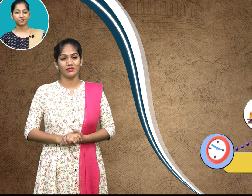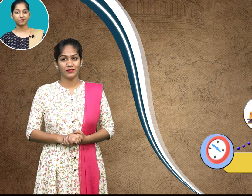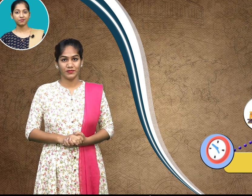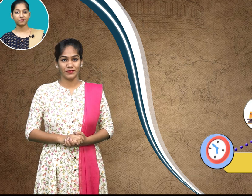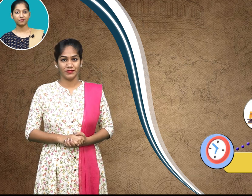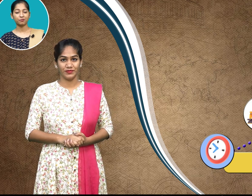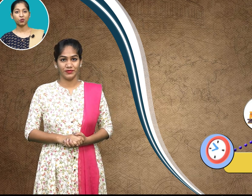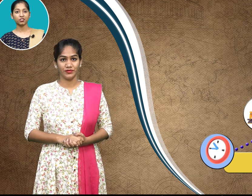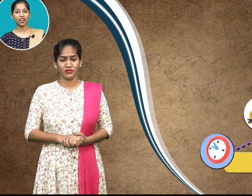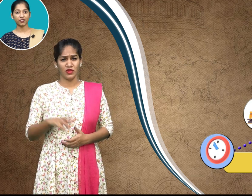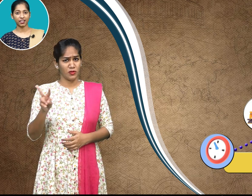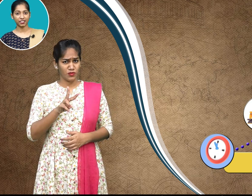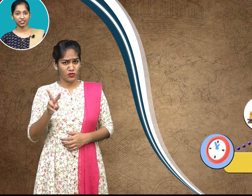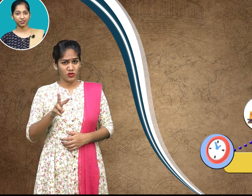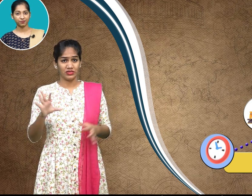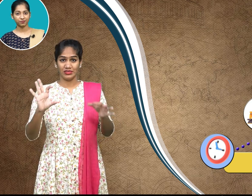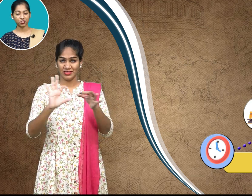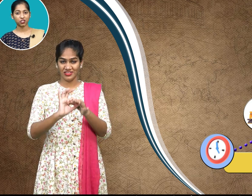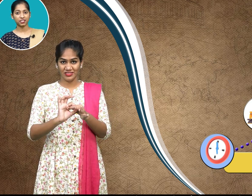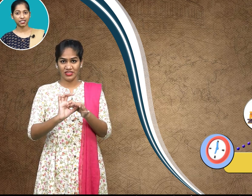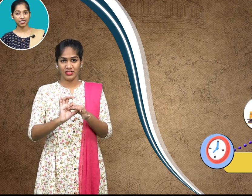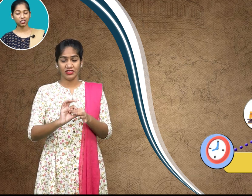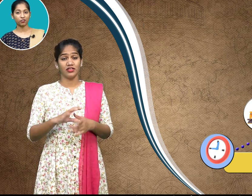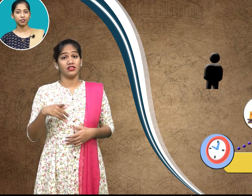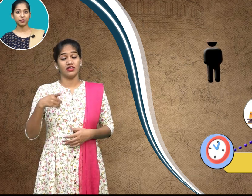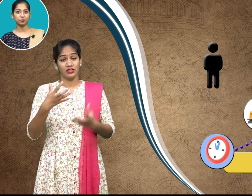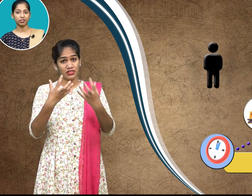both are related to the needs of the people